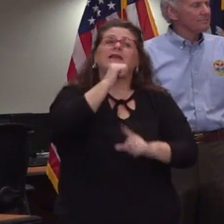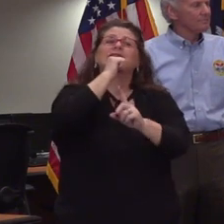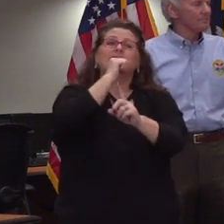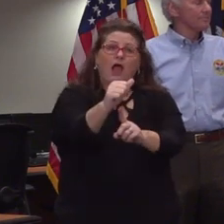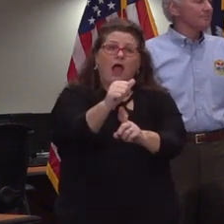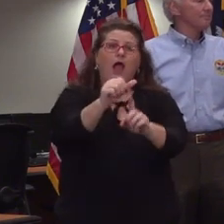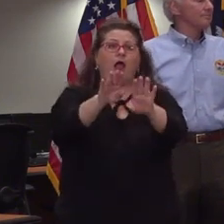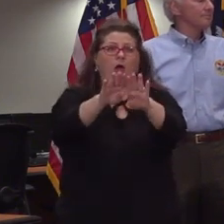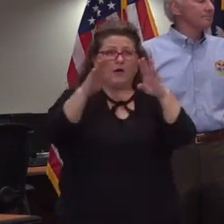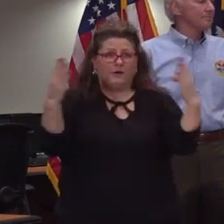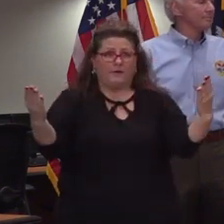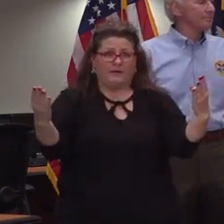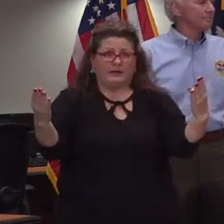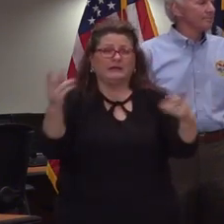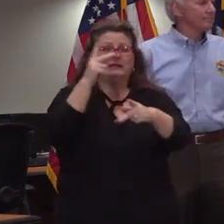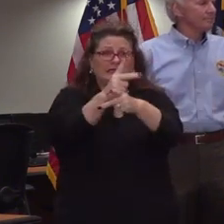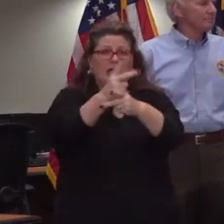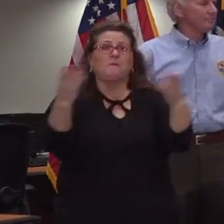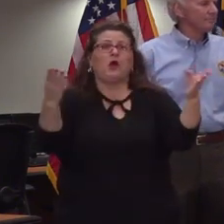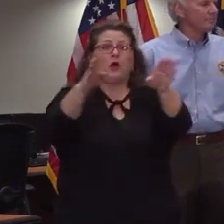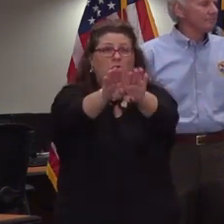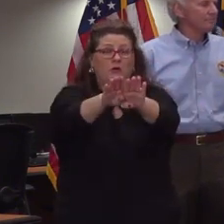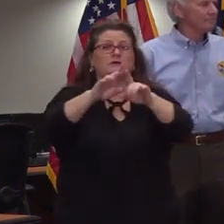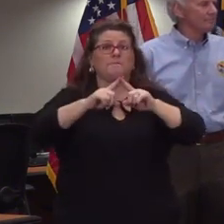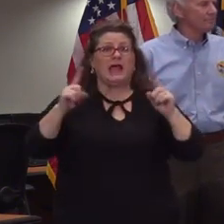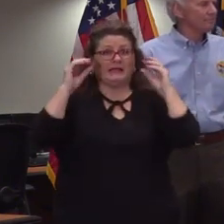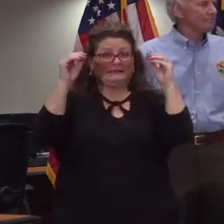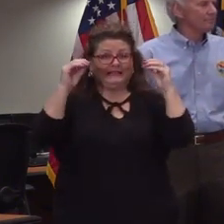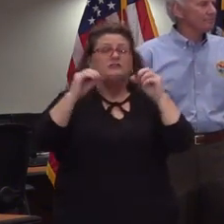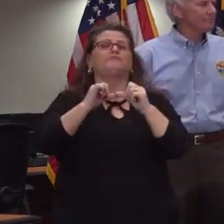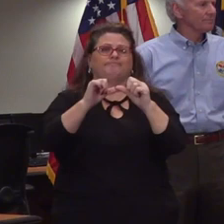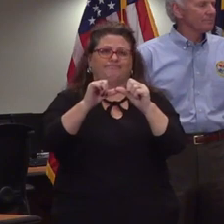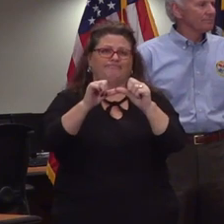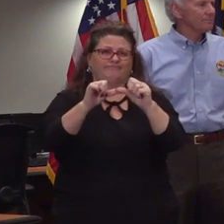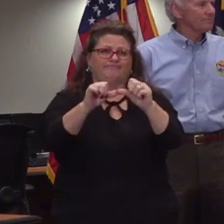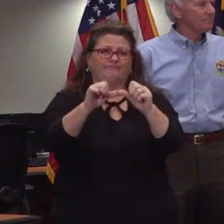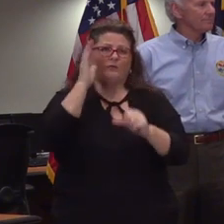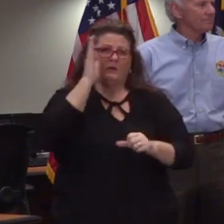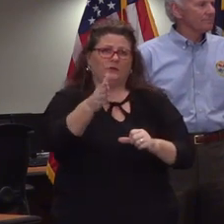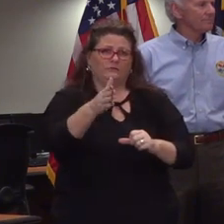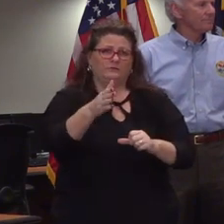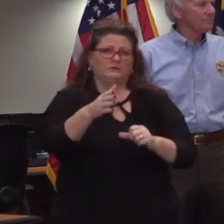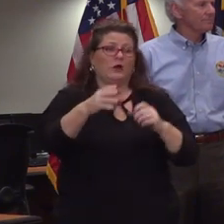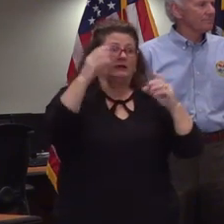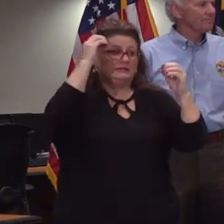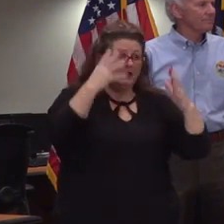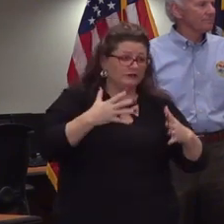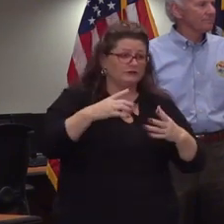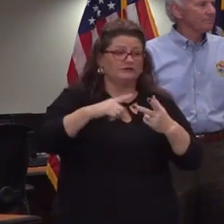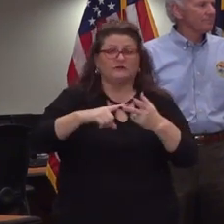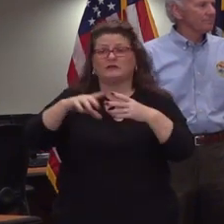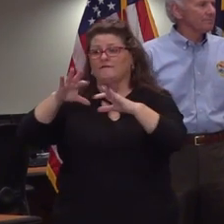instruction will continue to go on so as the governor said we've got to keep our partnership between teachers and families going really